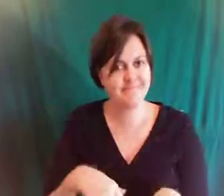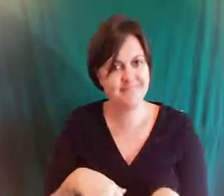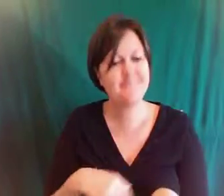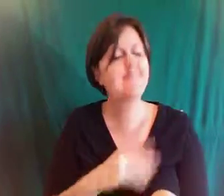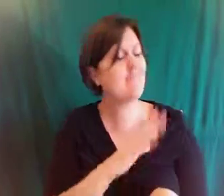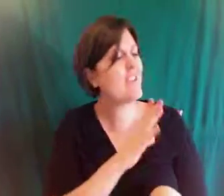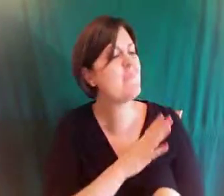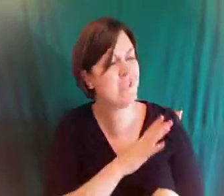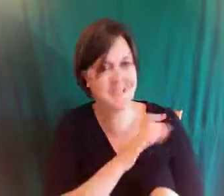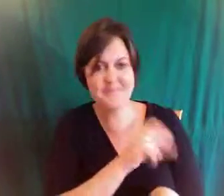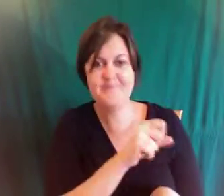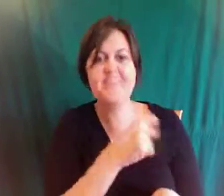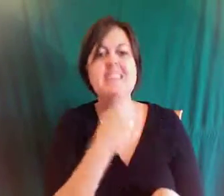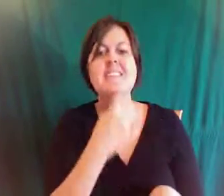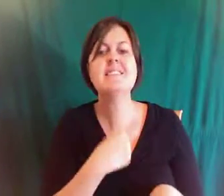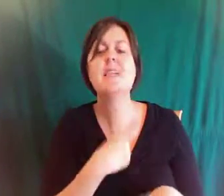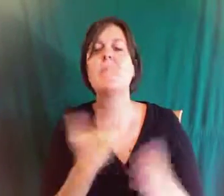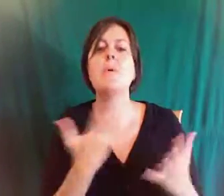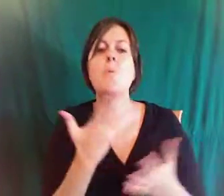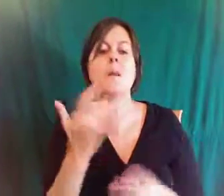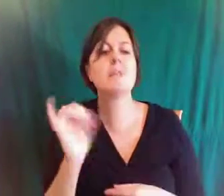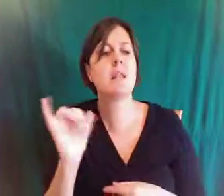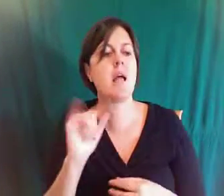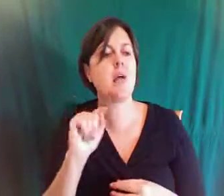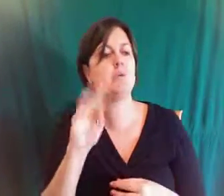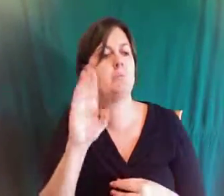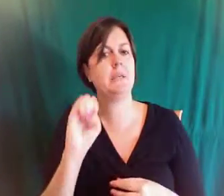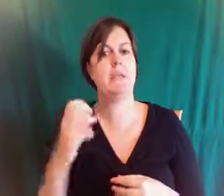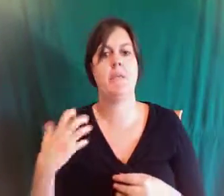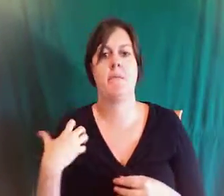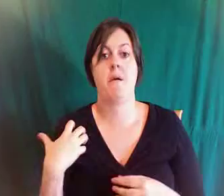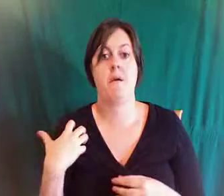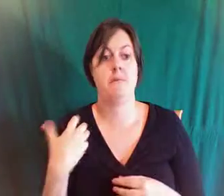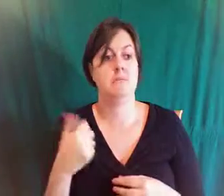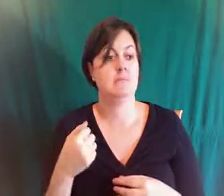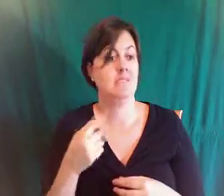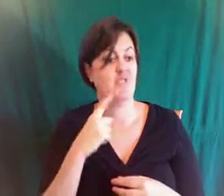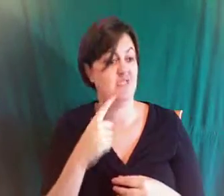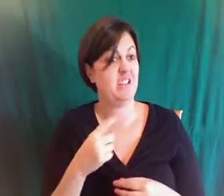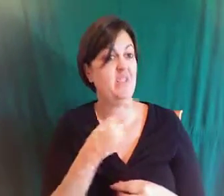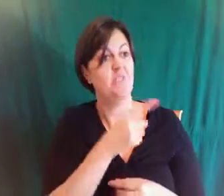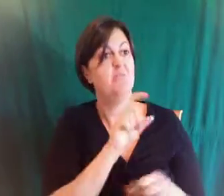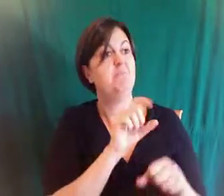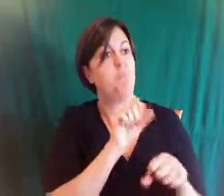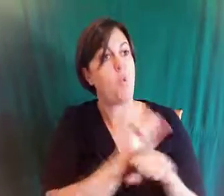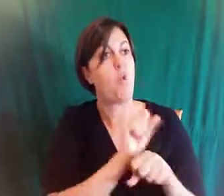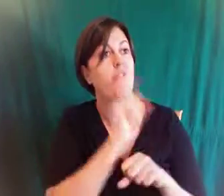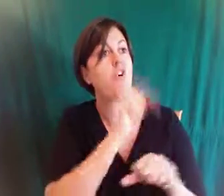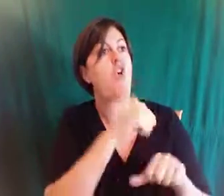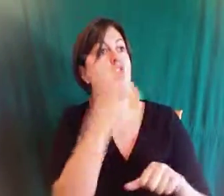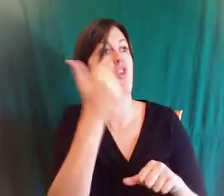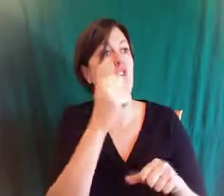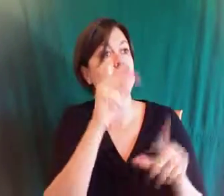you're in the corporate world six years now you are the boss what's that role like for you coming from that switch